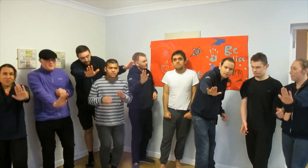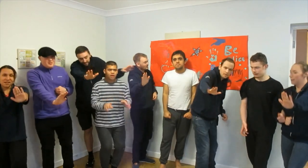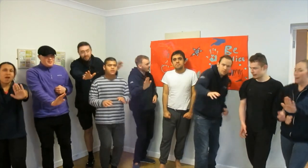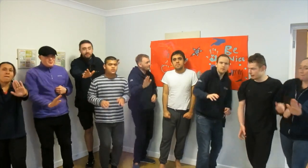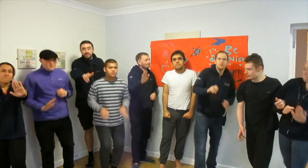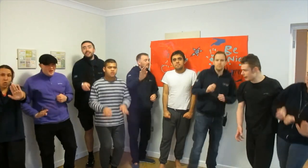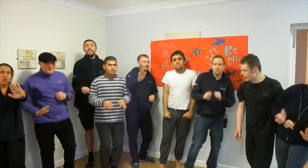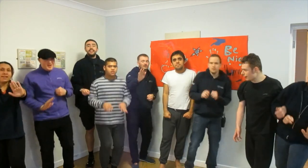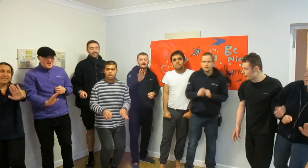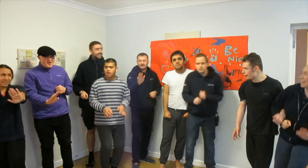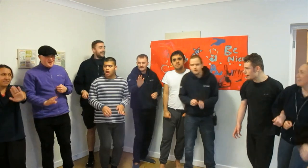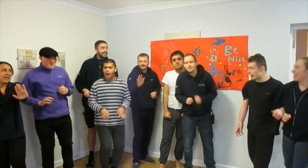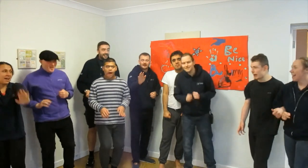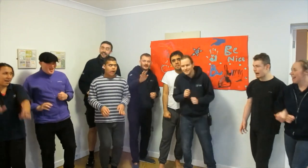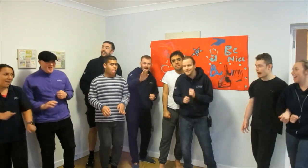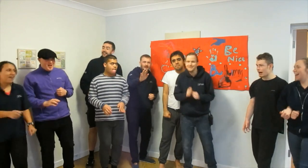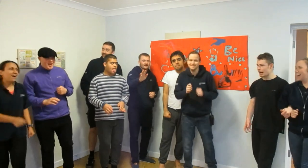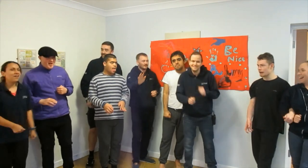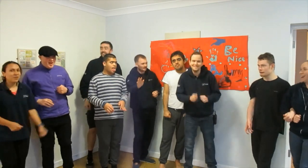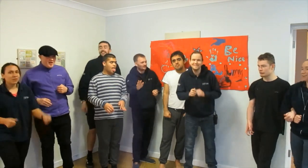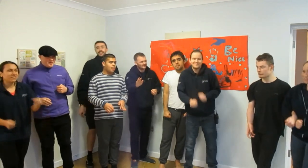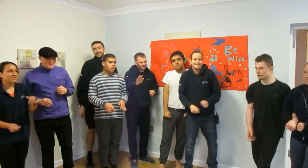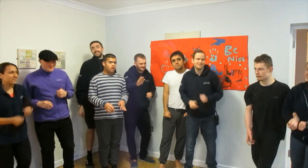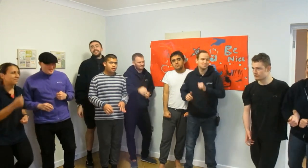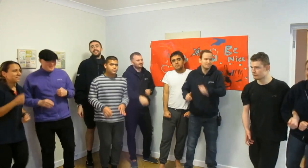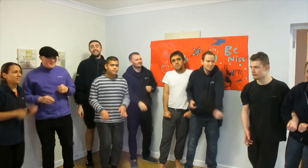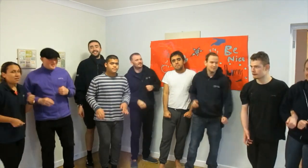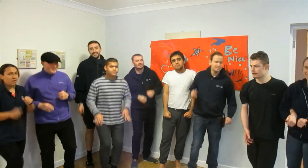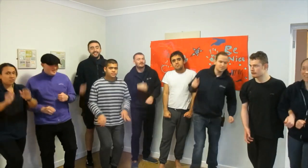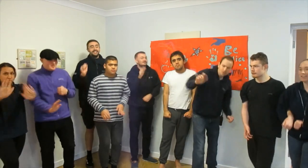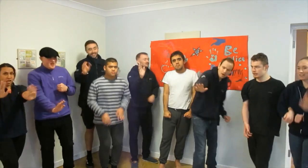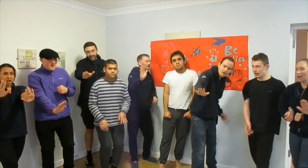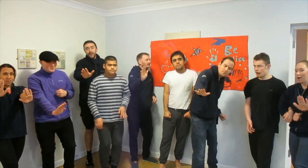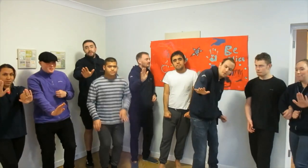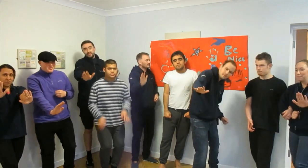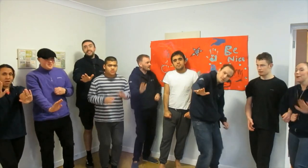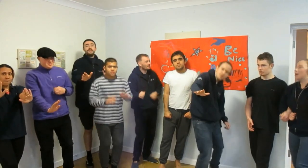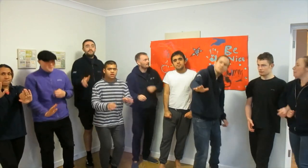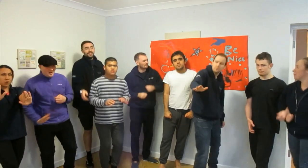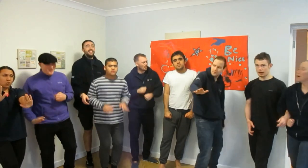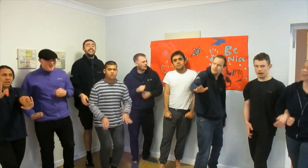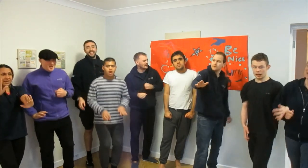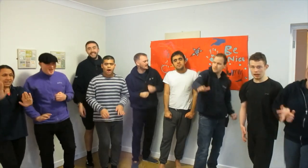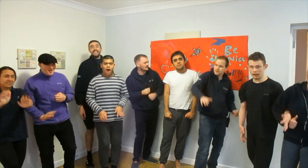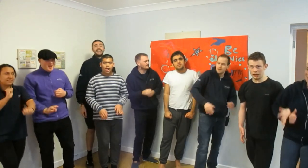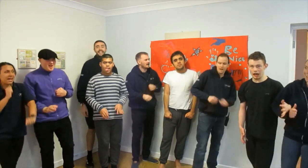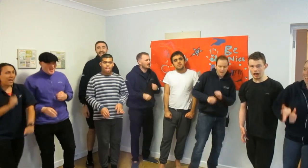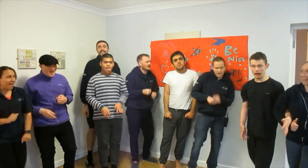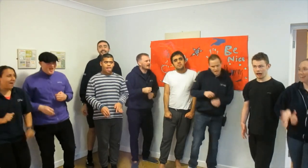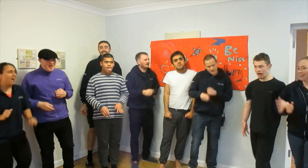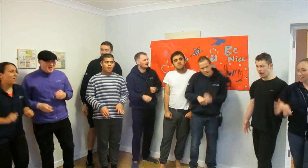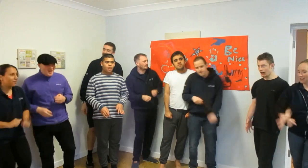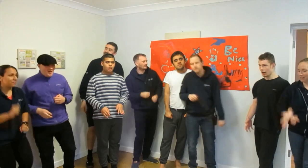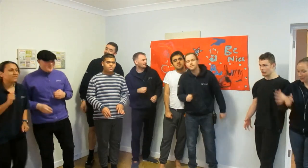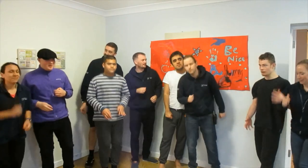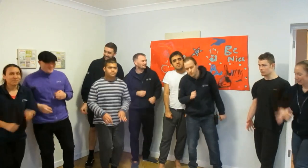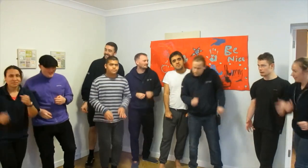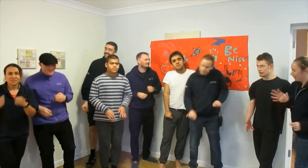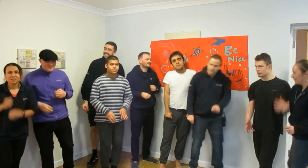bullying now Raise one arm and sing Stop bullying now Hold hands all